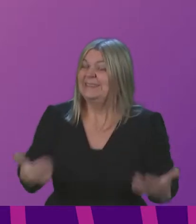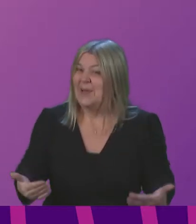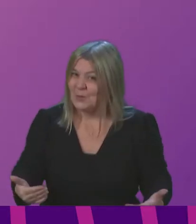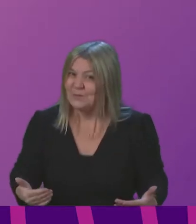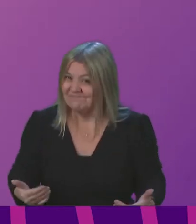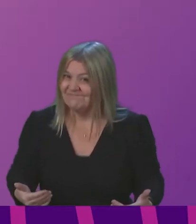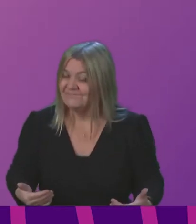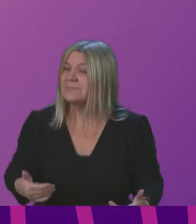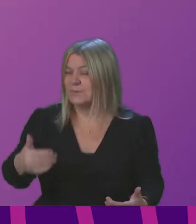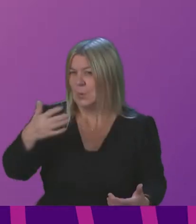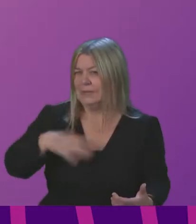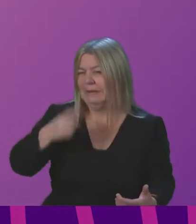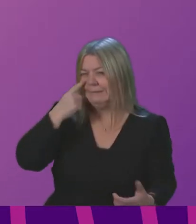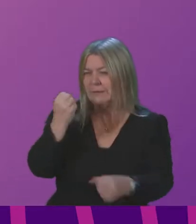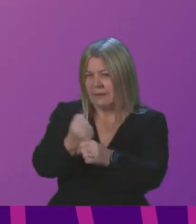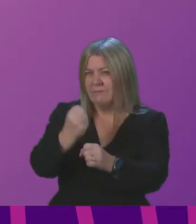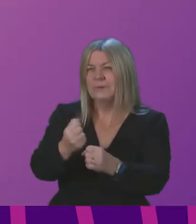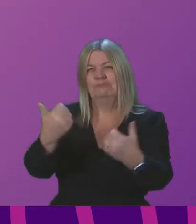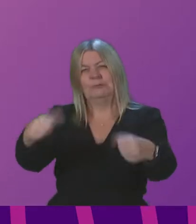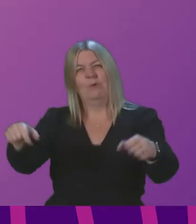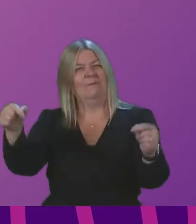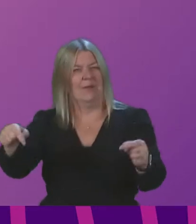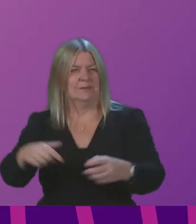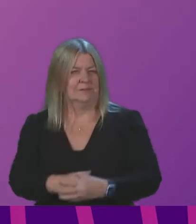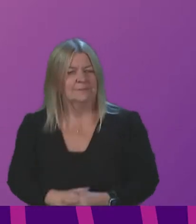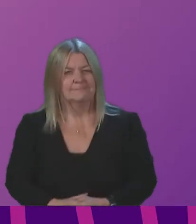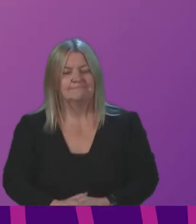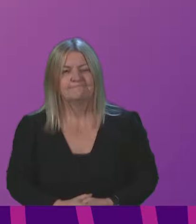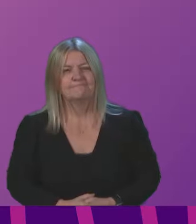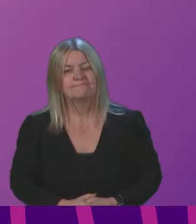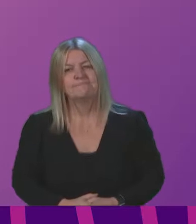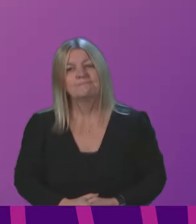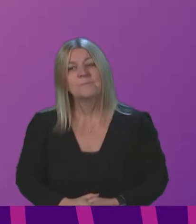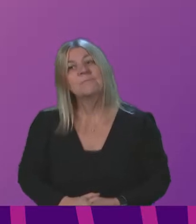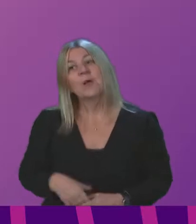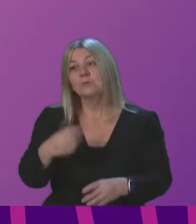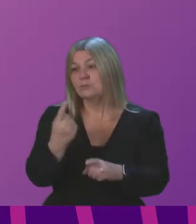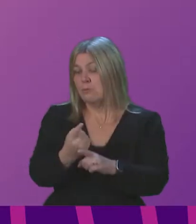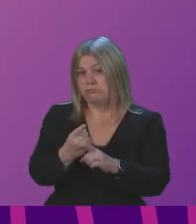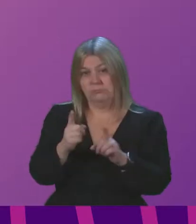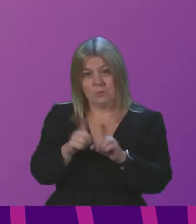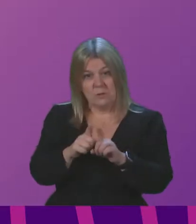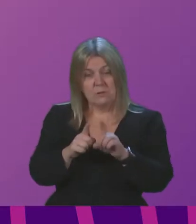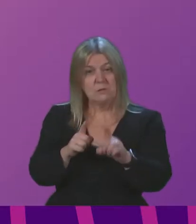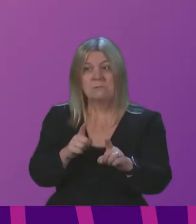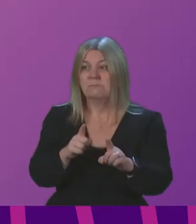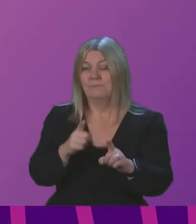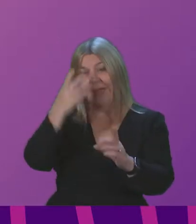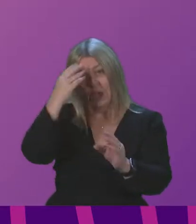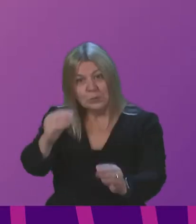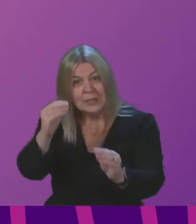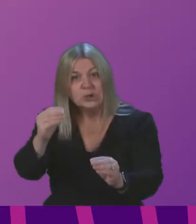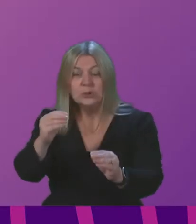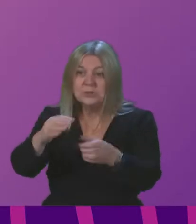government to see what can happen to do much about that we talked about the education